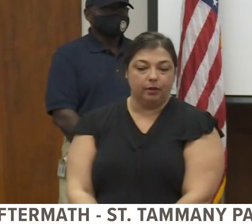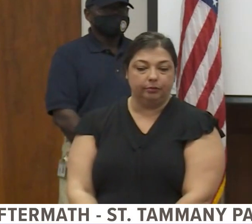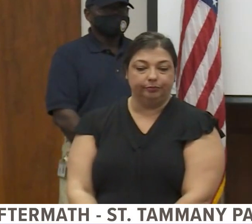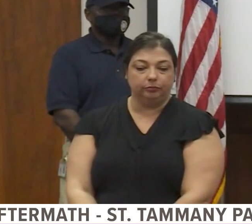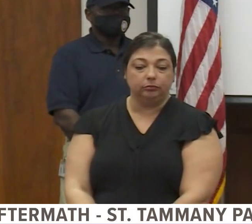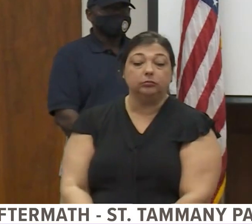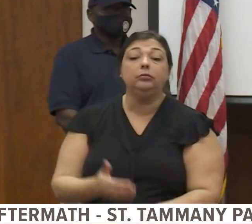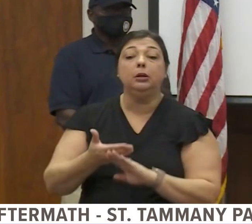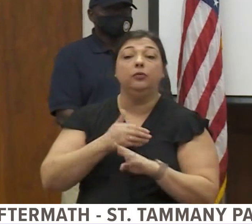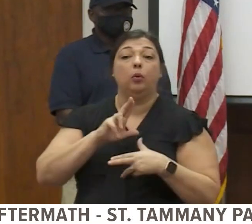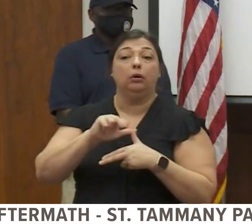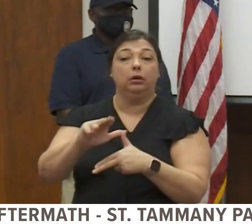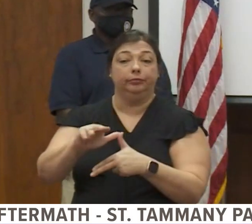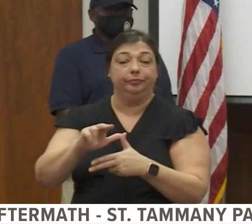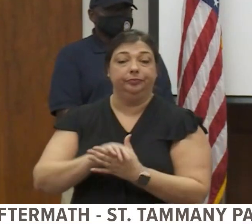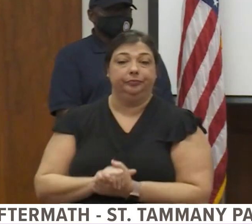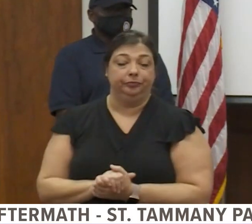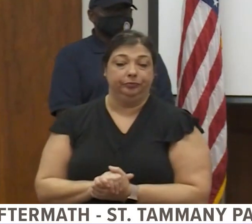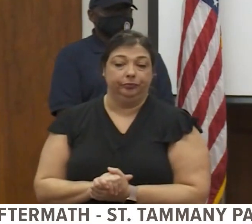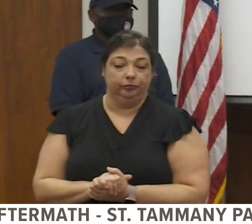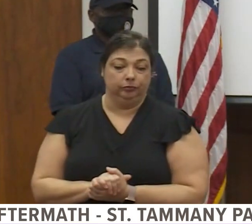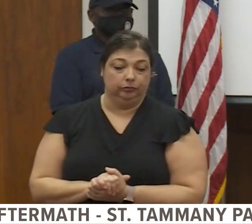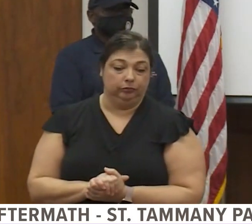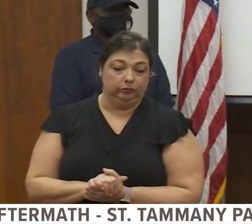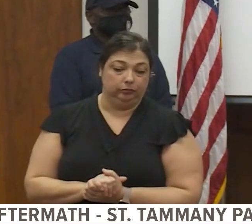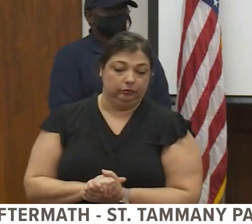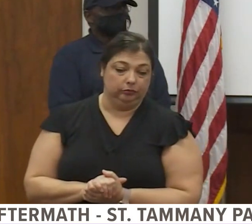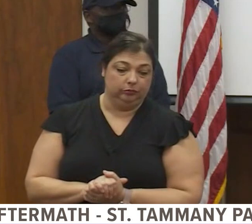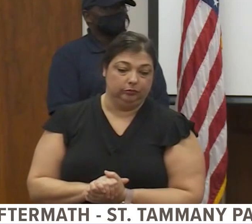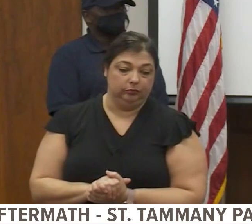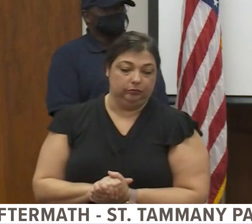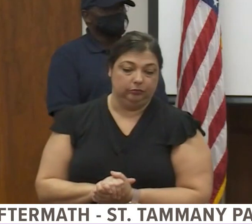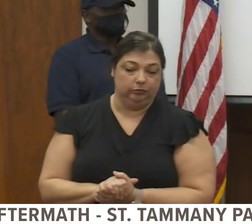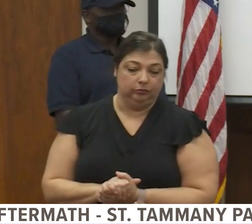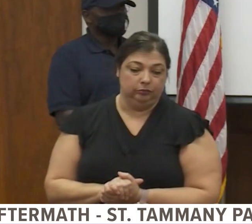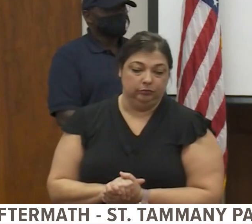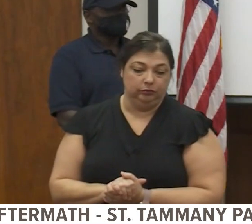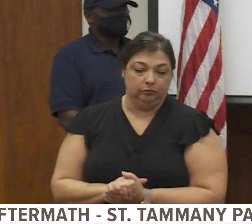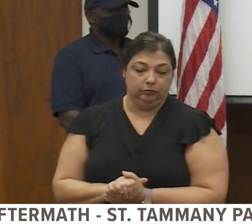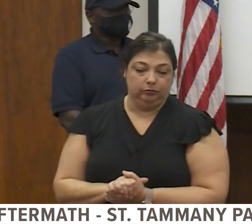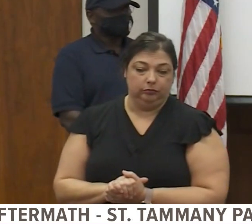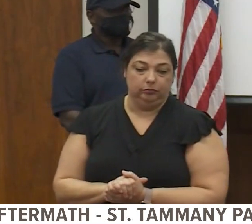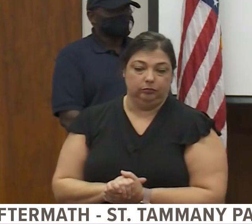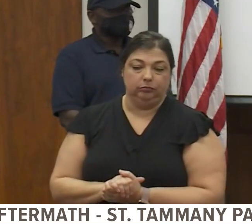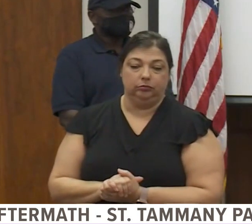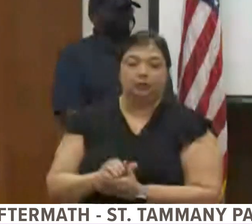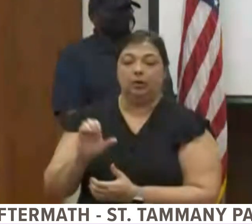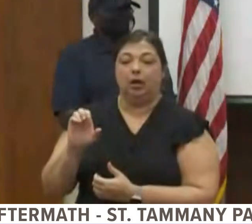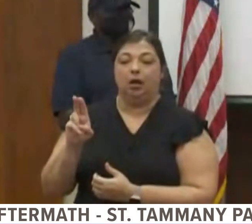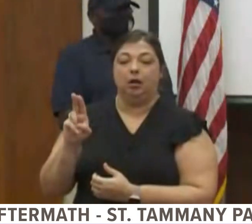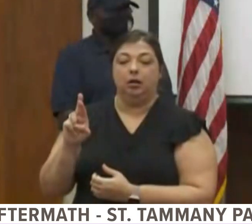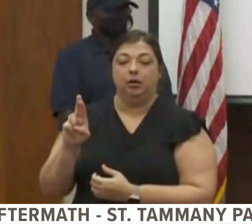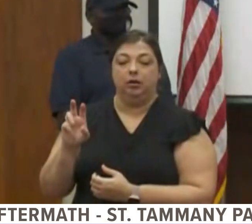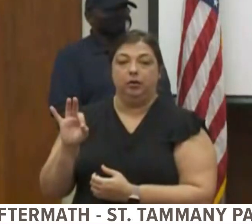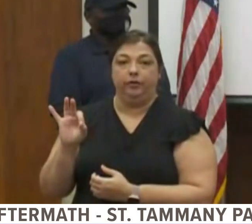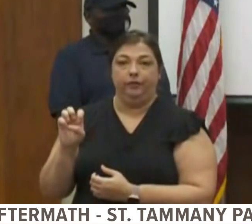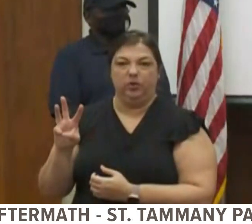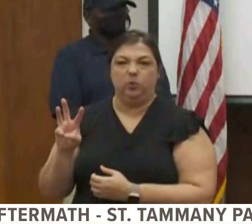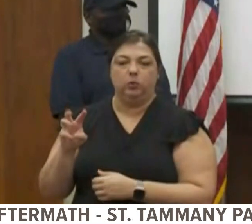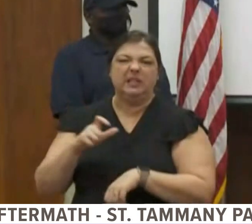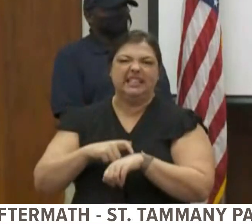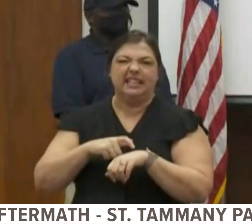Before the storm, a curfew was issued, a curfew